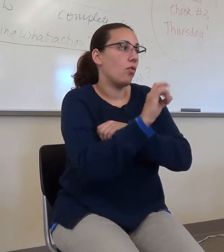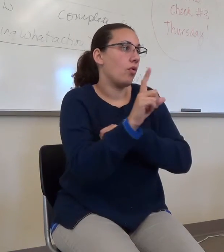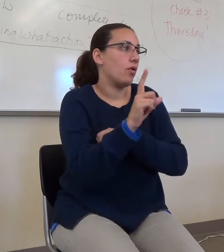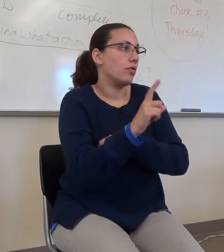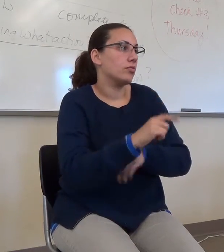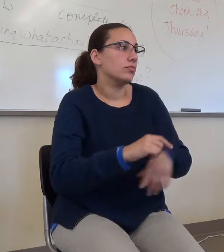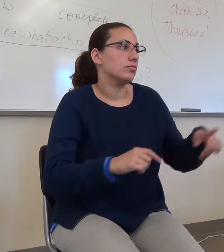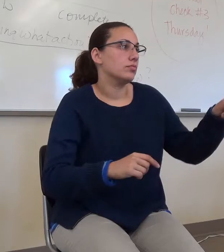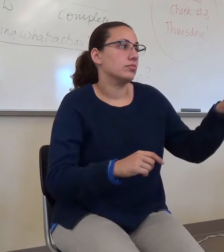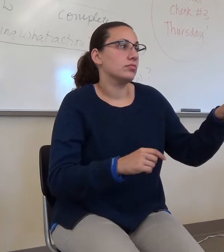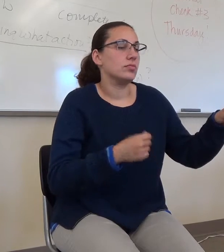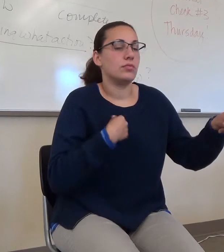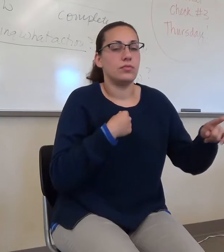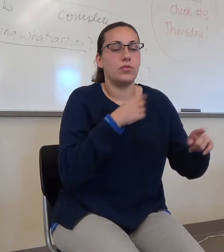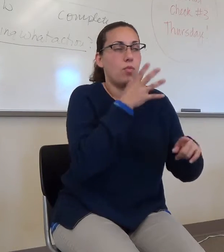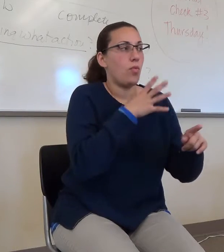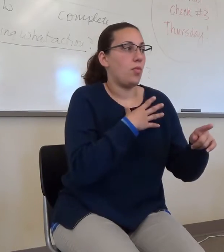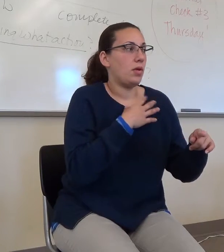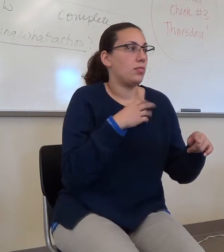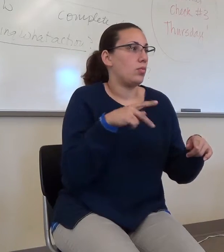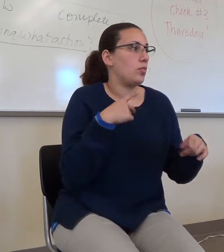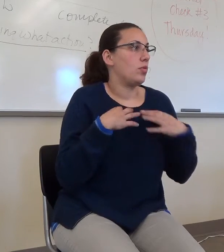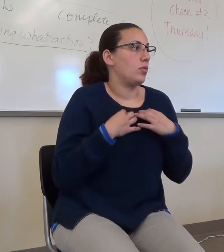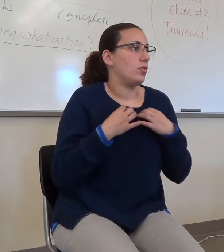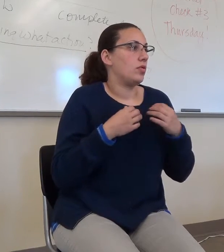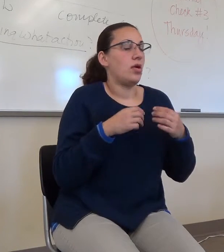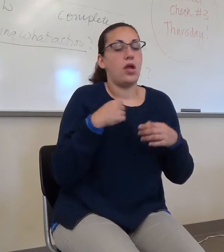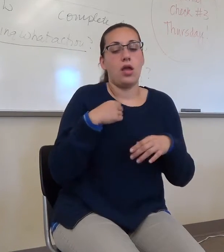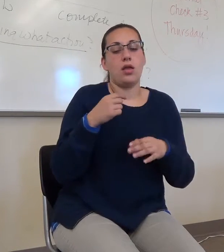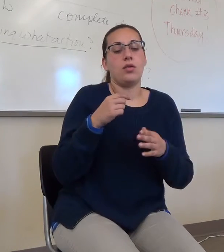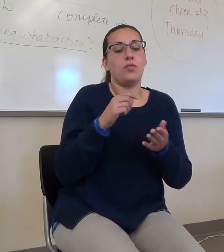York was to organize the first baseball team.